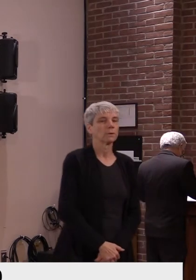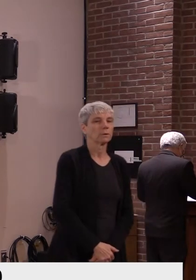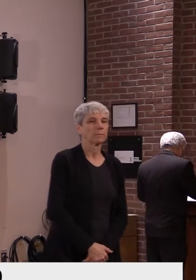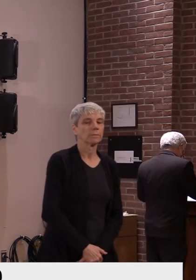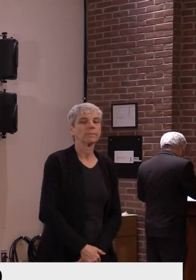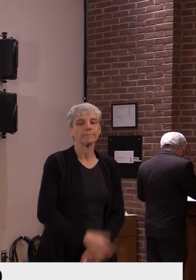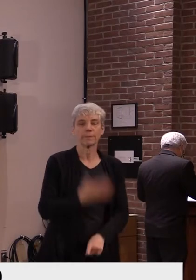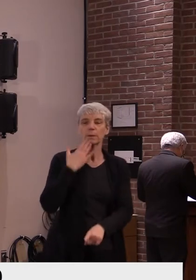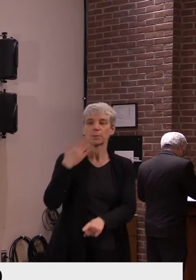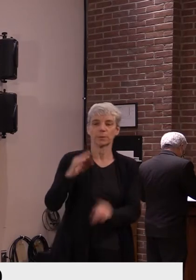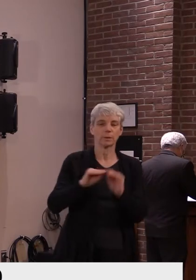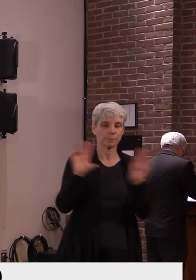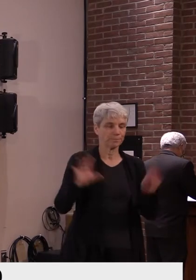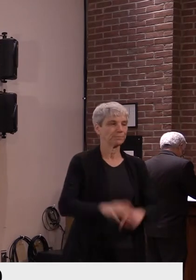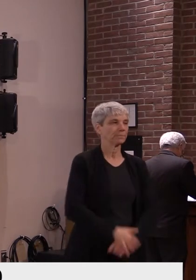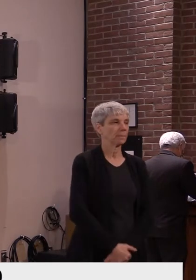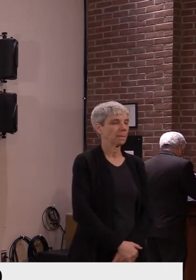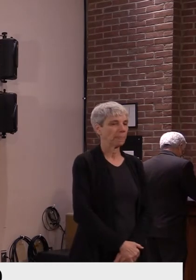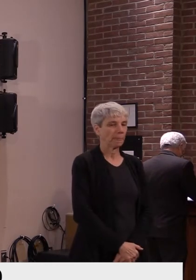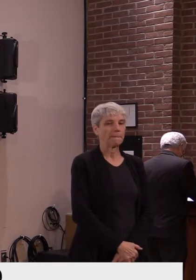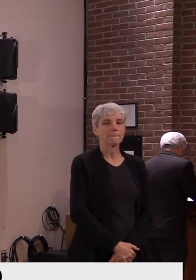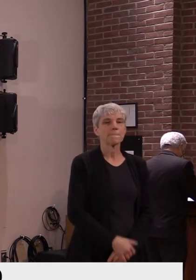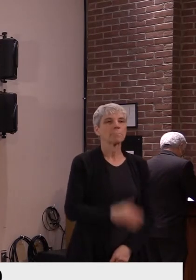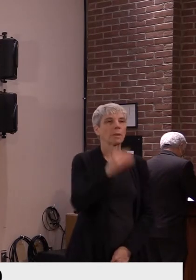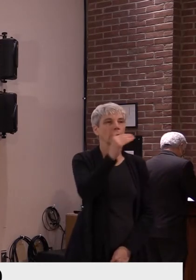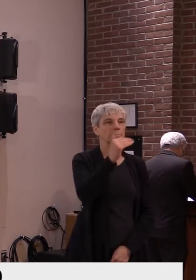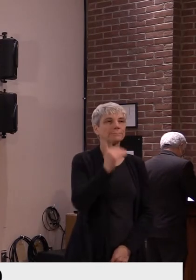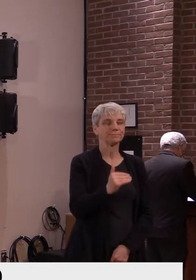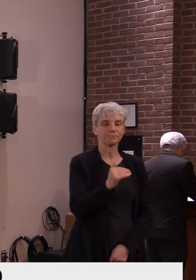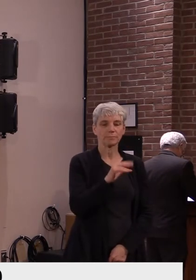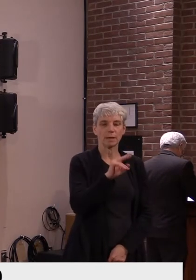Thank you. Stuart Ledbetter, NBC5.